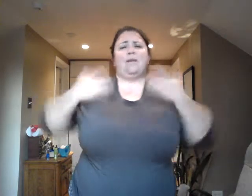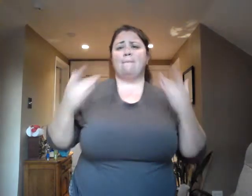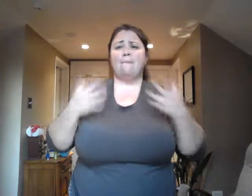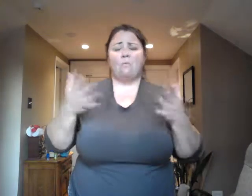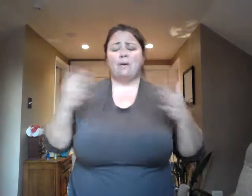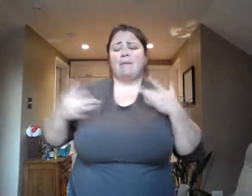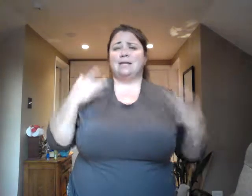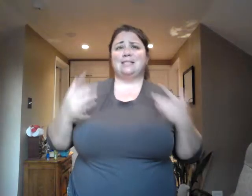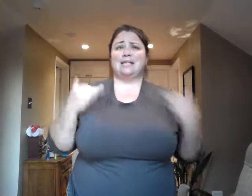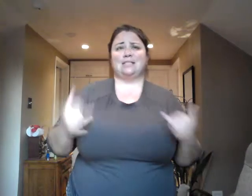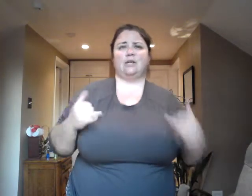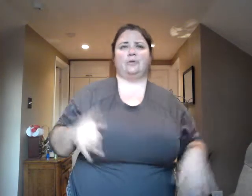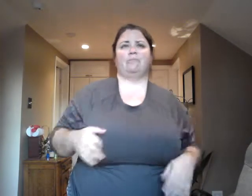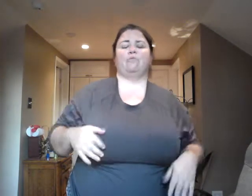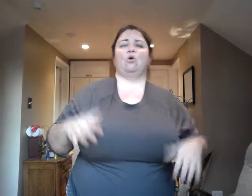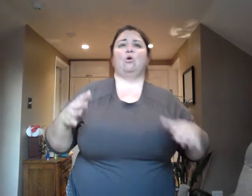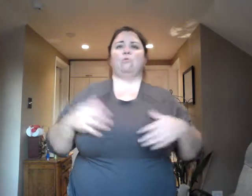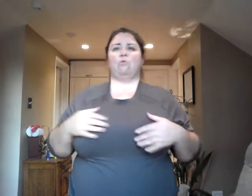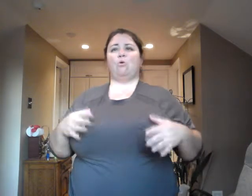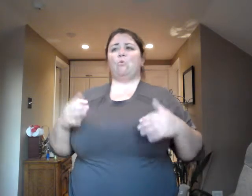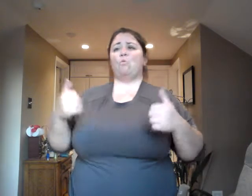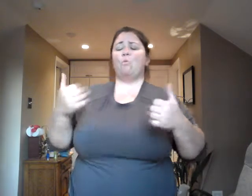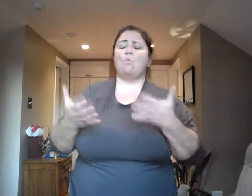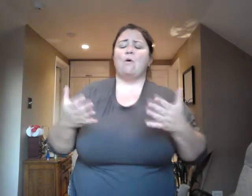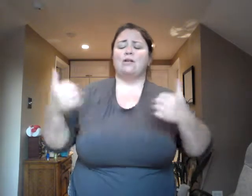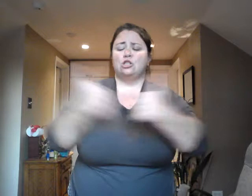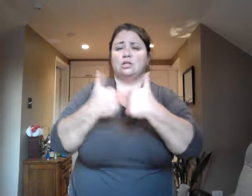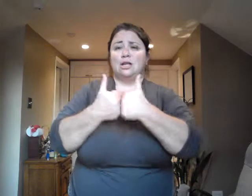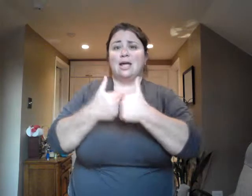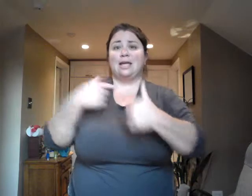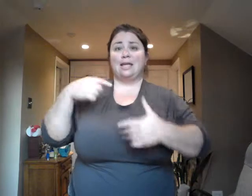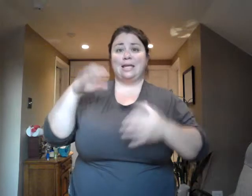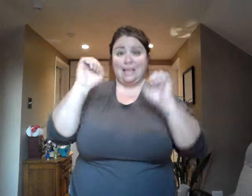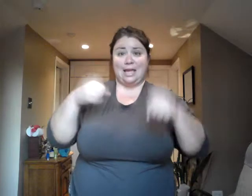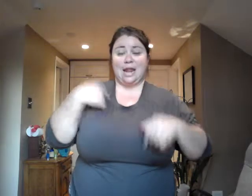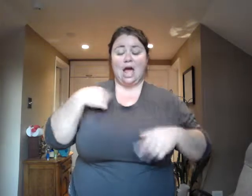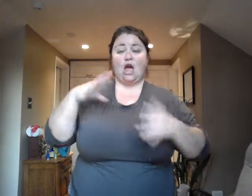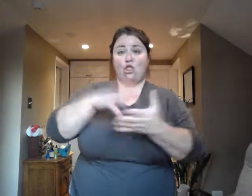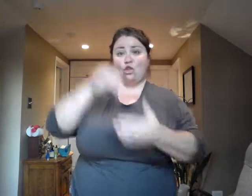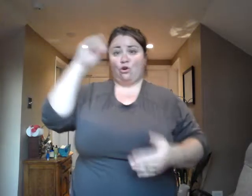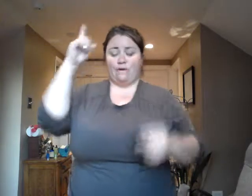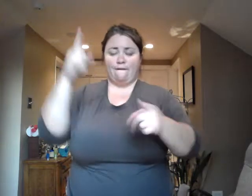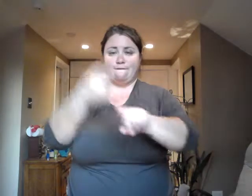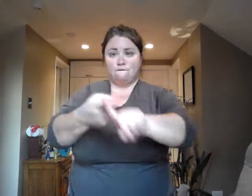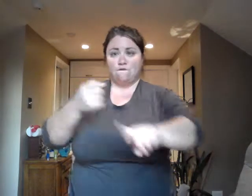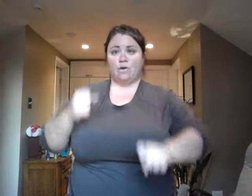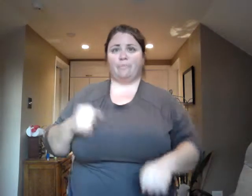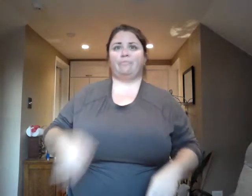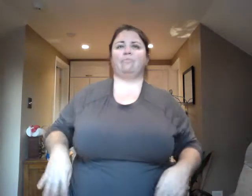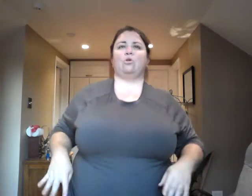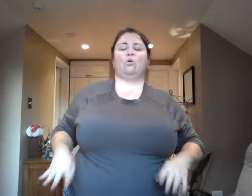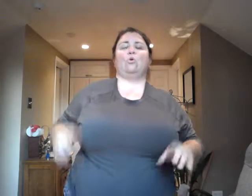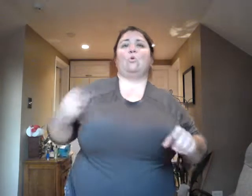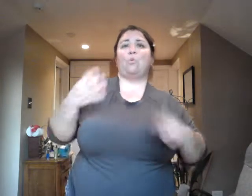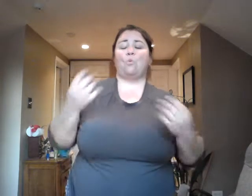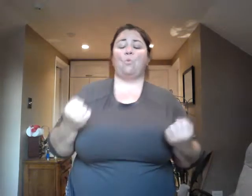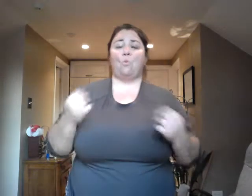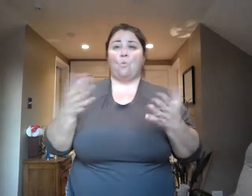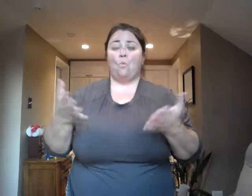forward to learning from today? What new opportunities can I create today? When facing